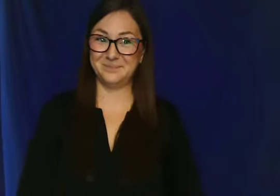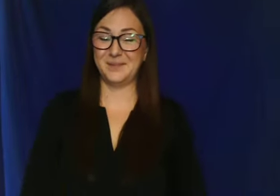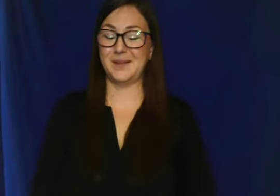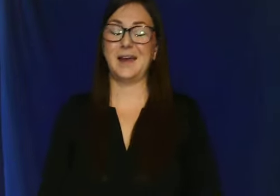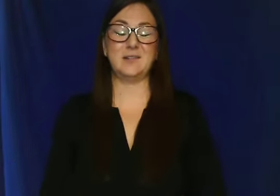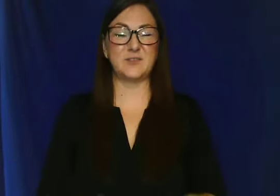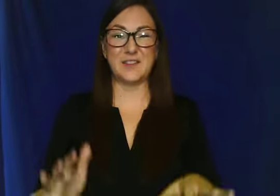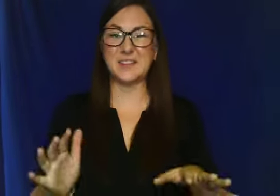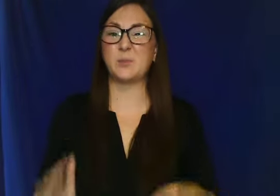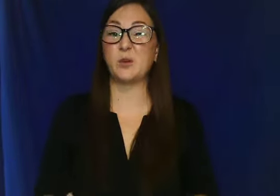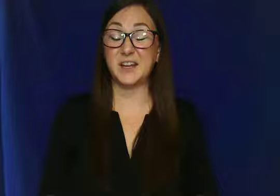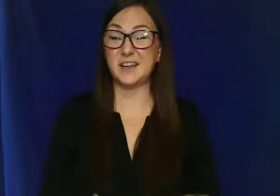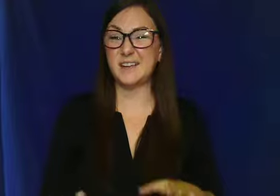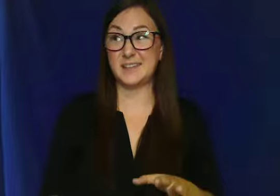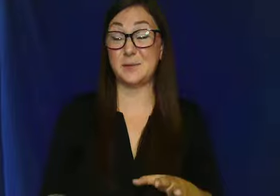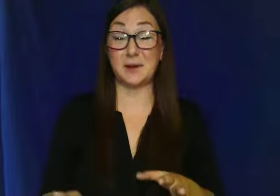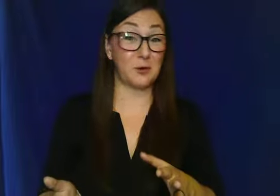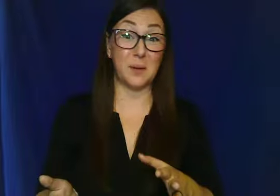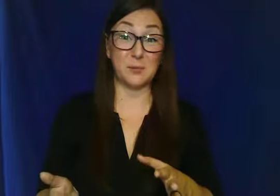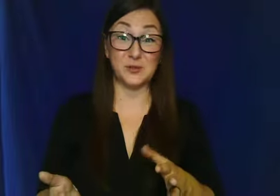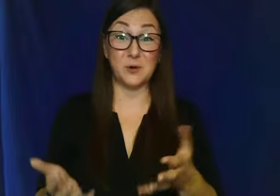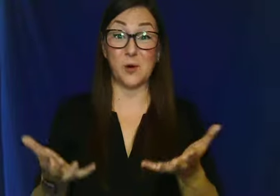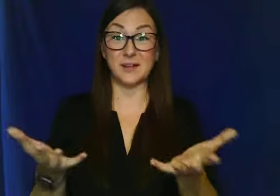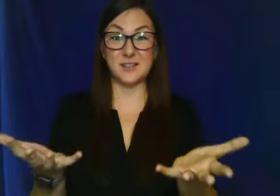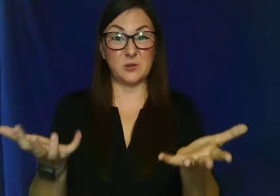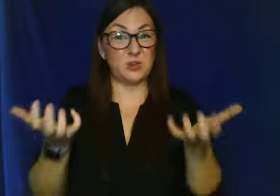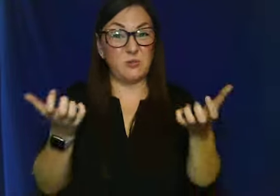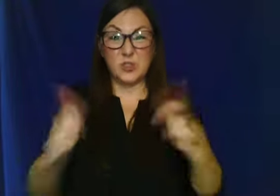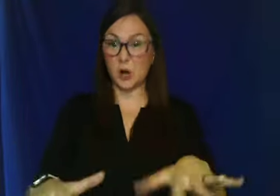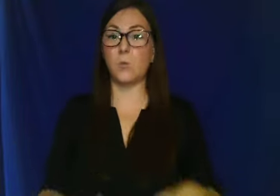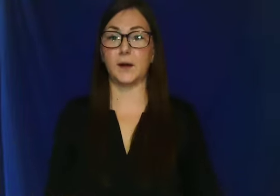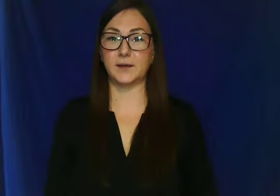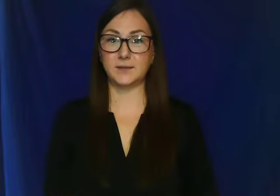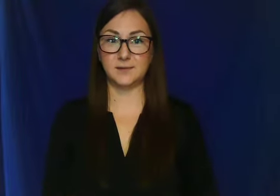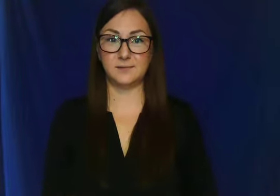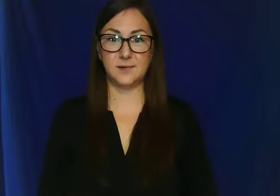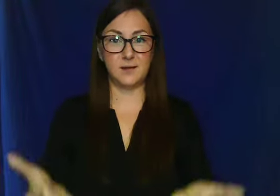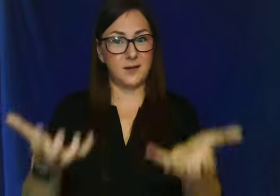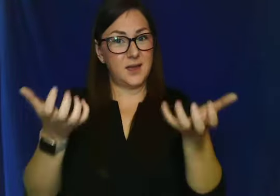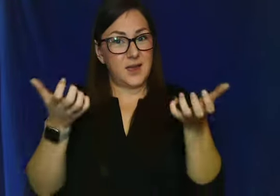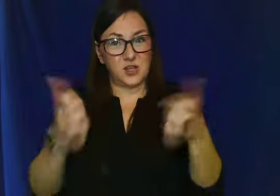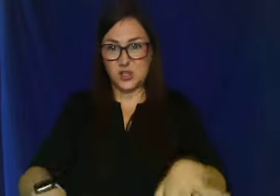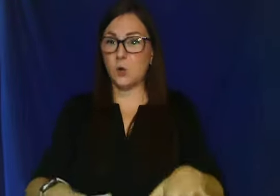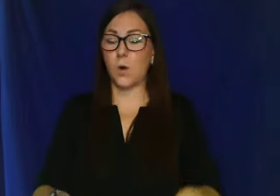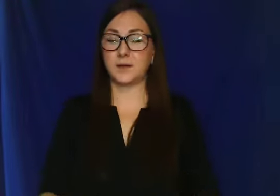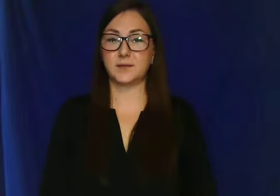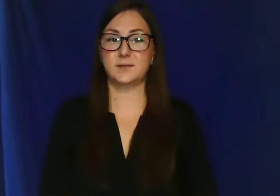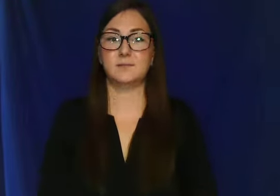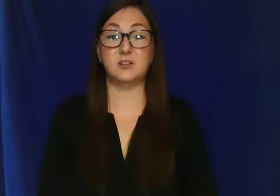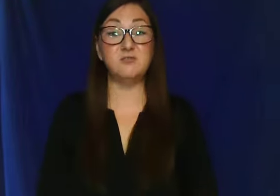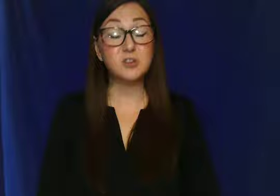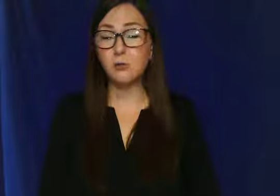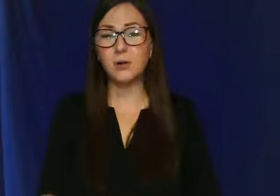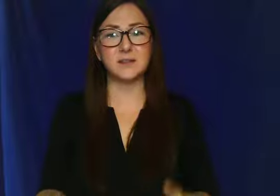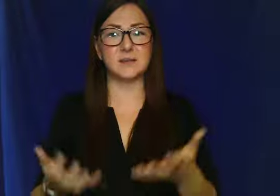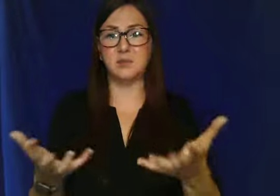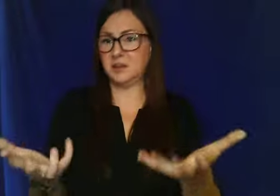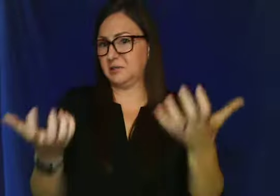I always find that's a pretty easy way to remember don't want. So you don't want it. Don't want. When you don't want something, you